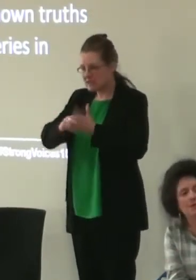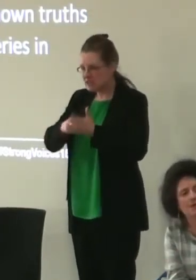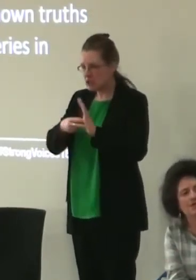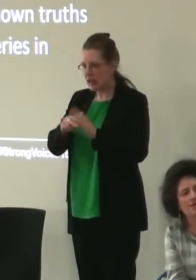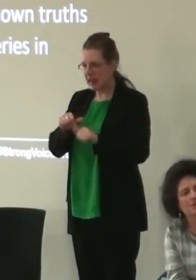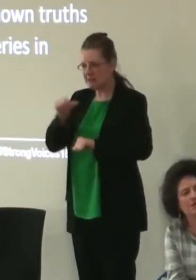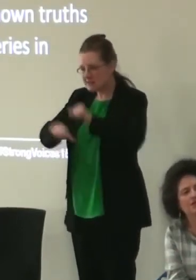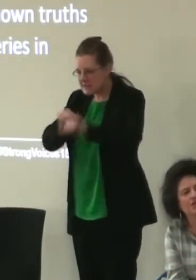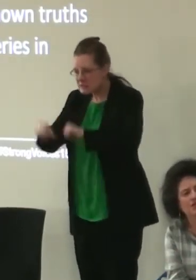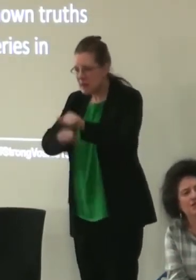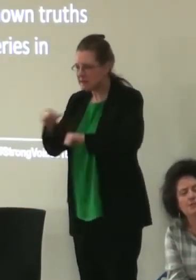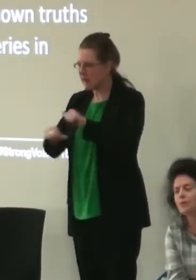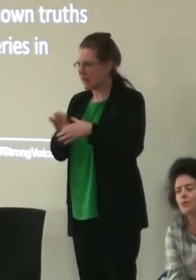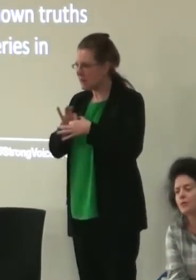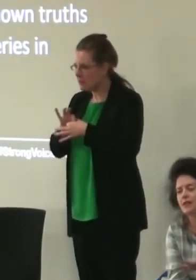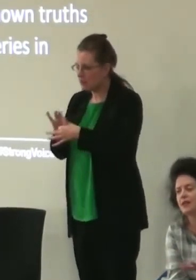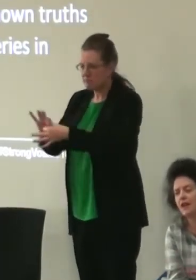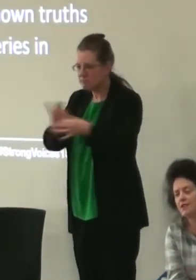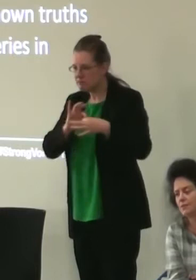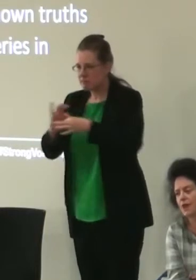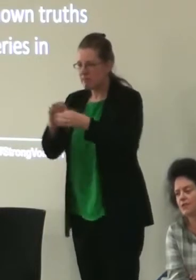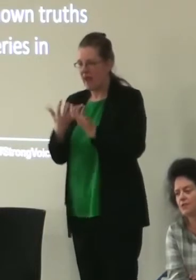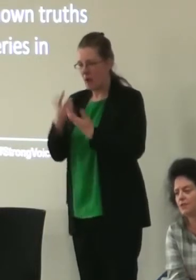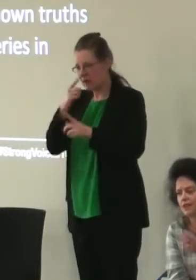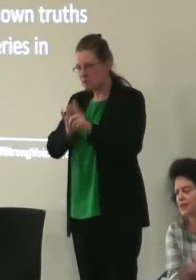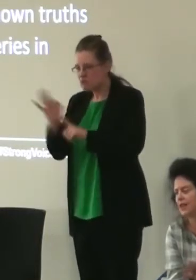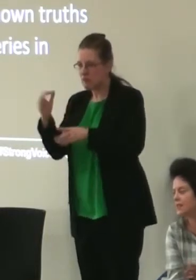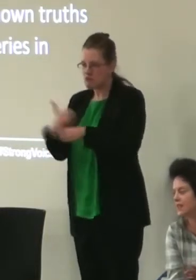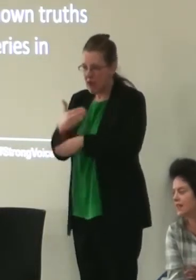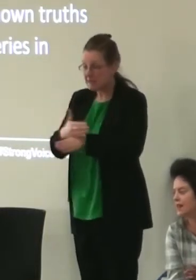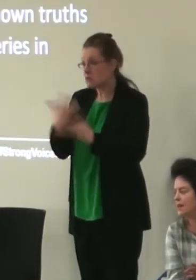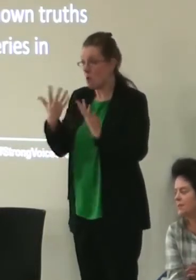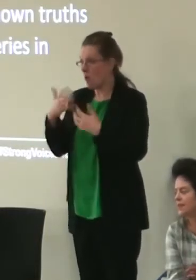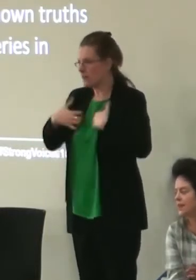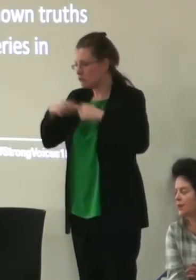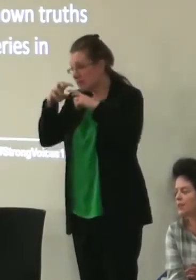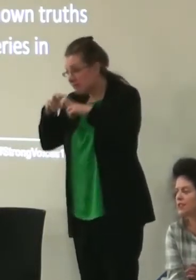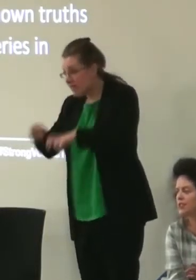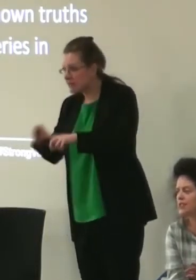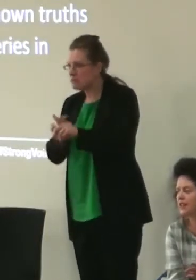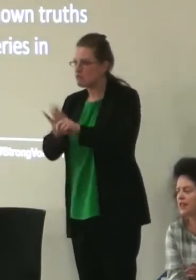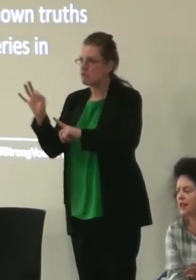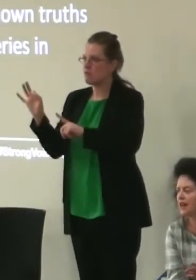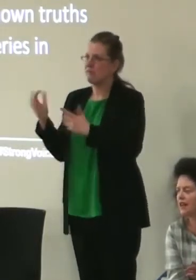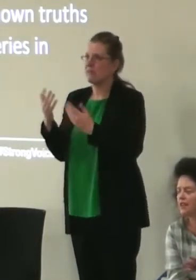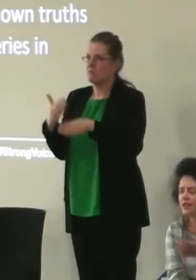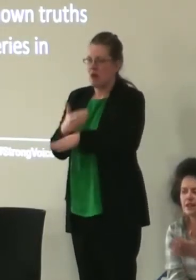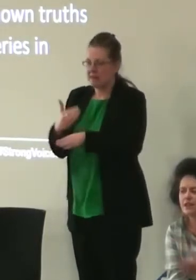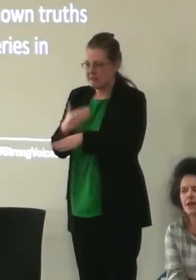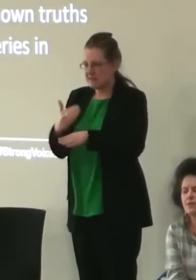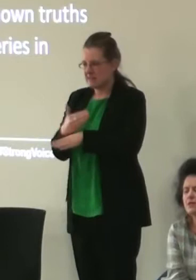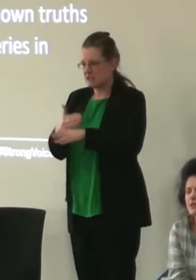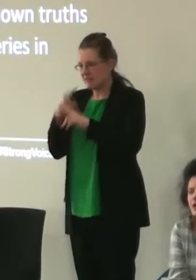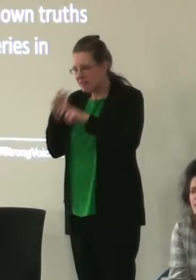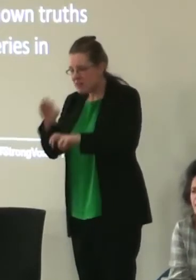people that have common interest in improving particular kinds of practice or investigating particular questions. And I think